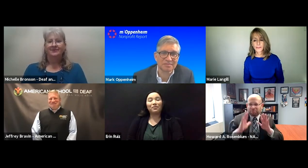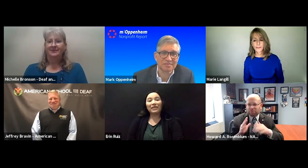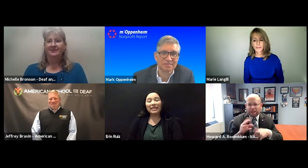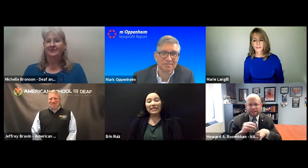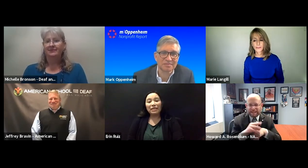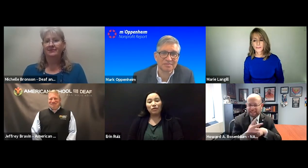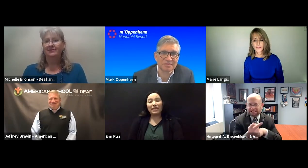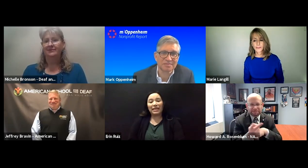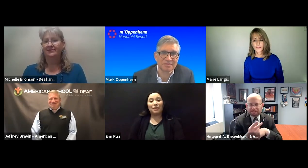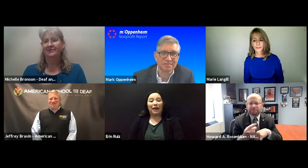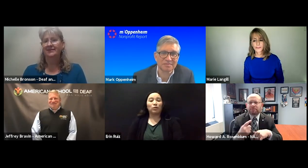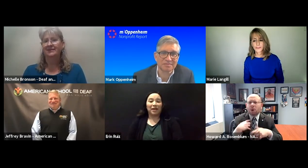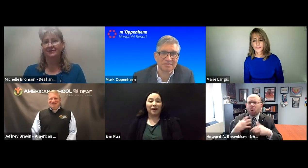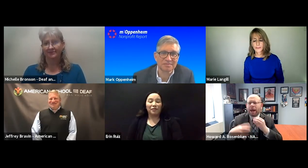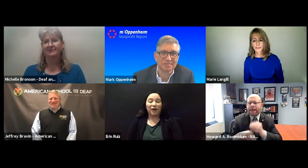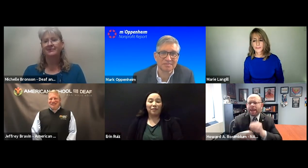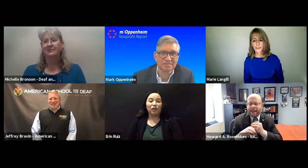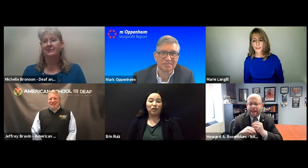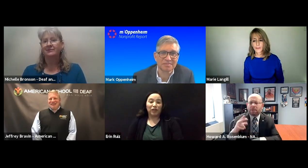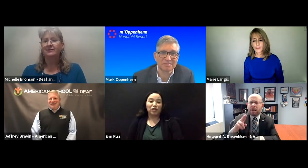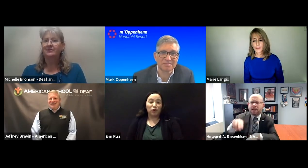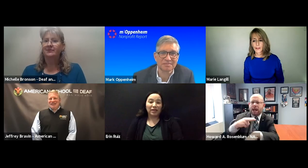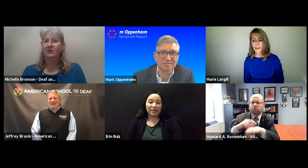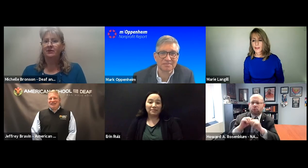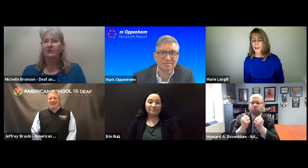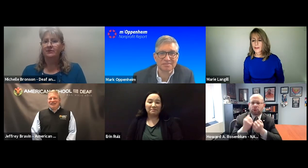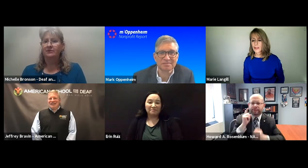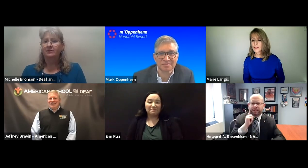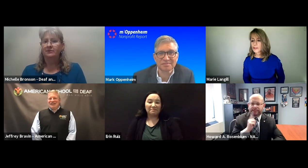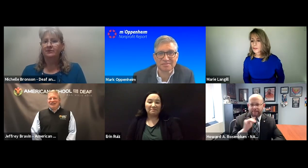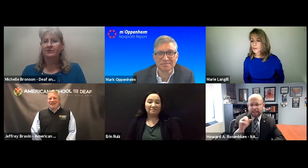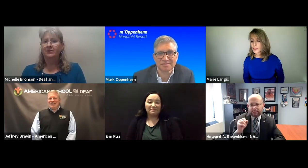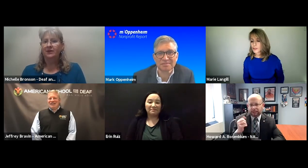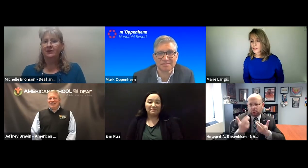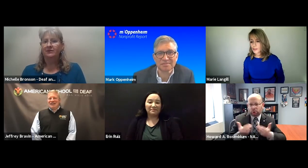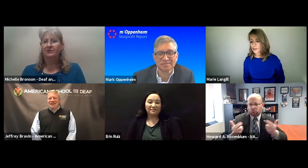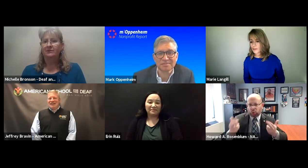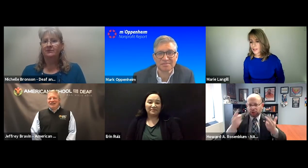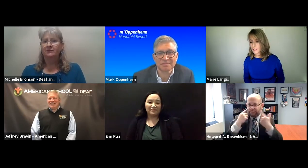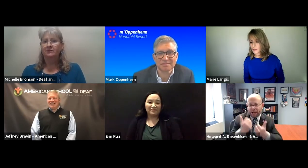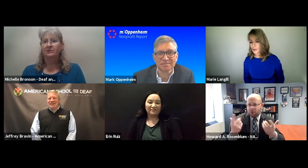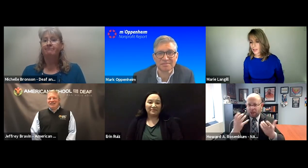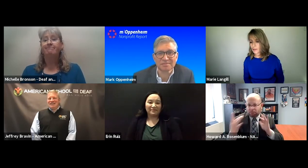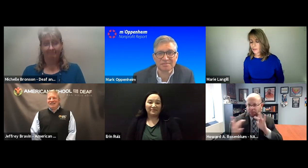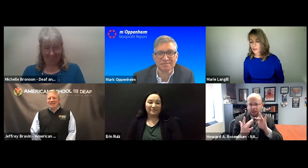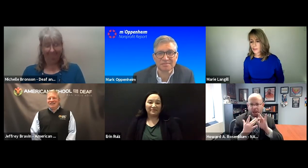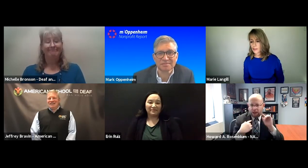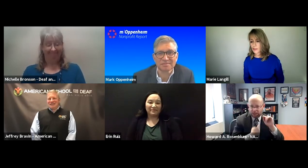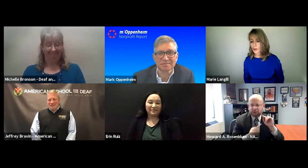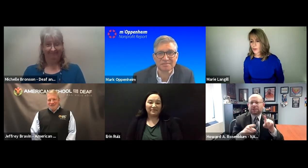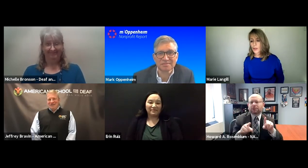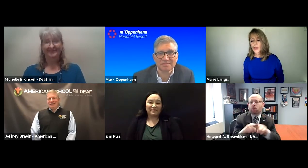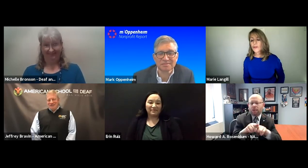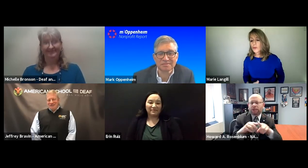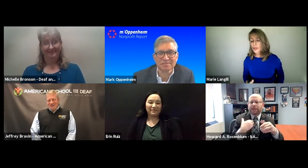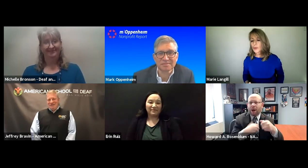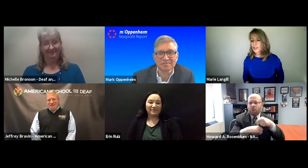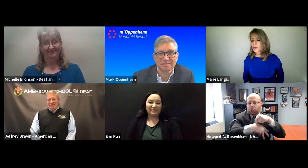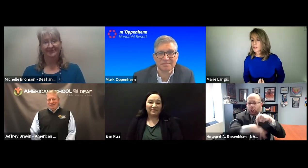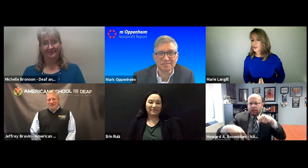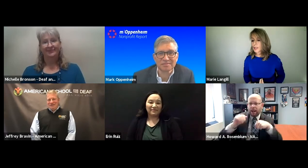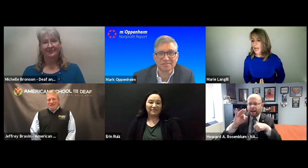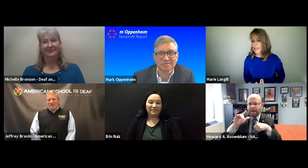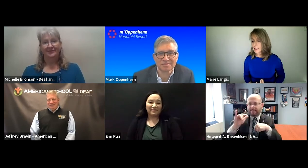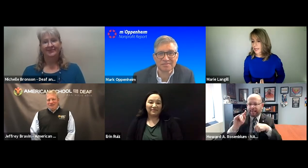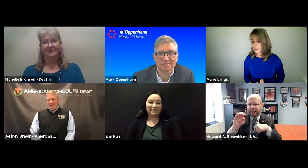decrease the amount of frustration for us. That's too such good advice that you gave. You know, if you need